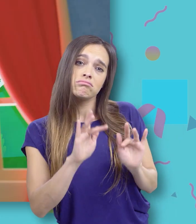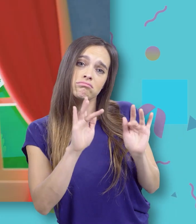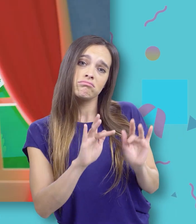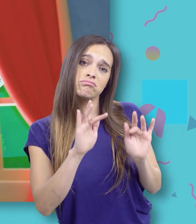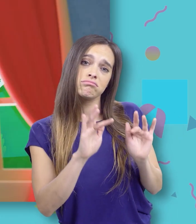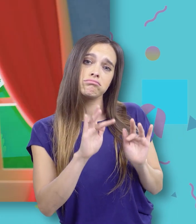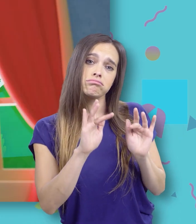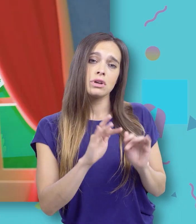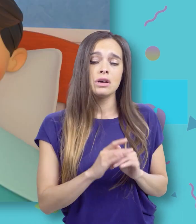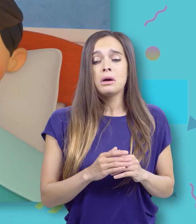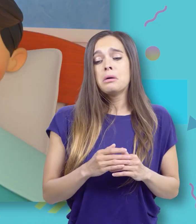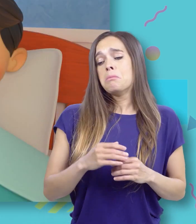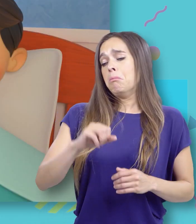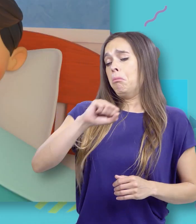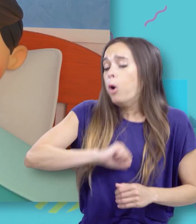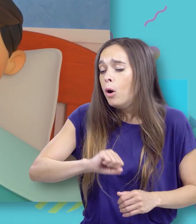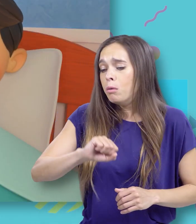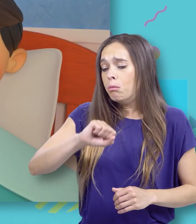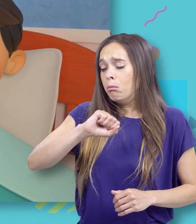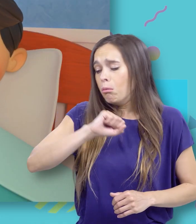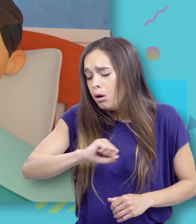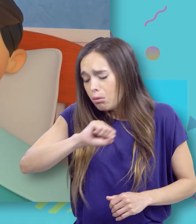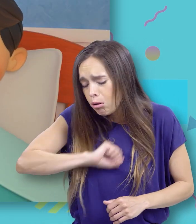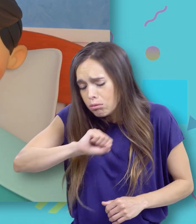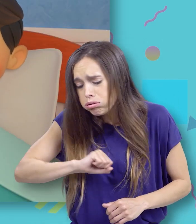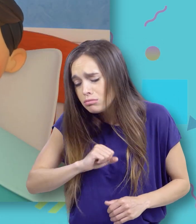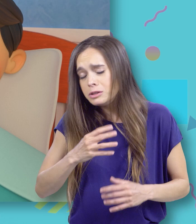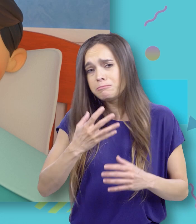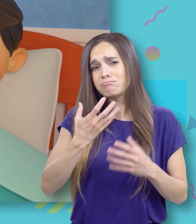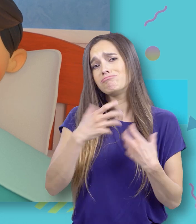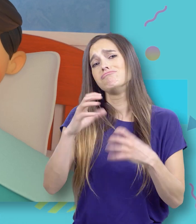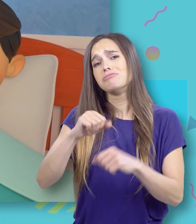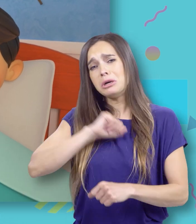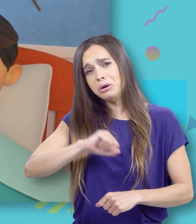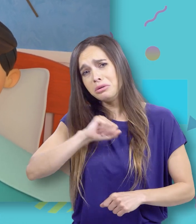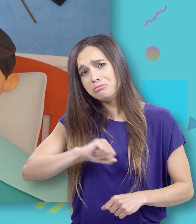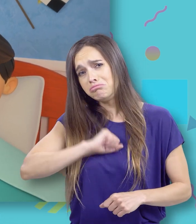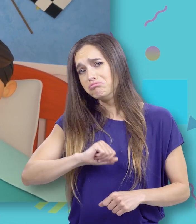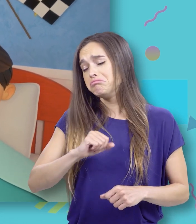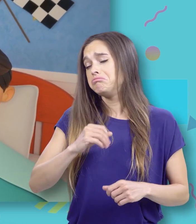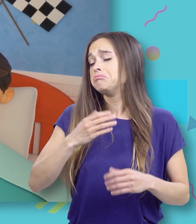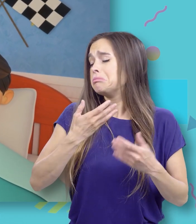Go away, cough, go away Cough, go away